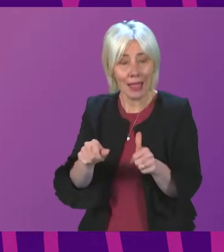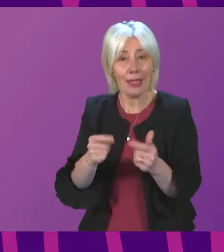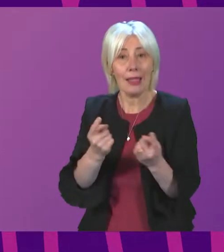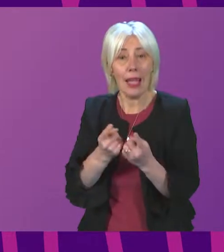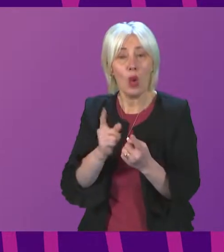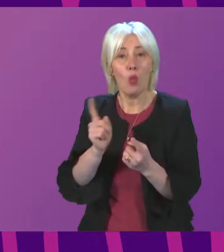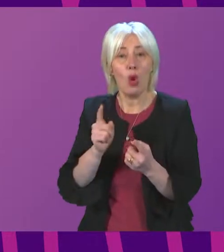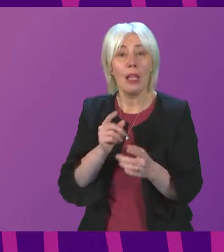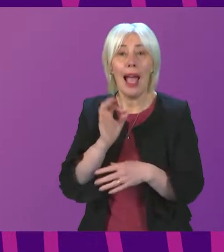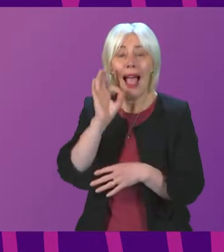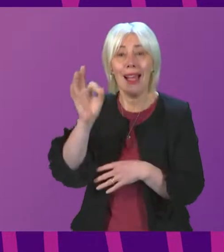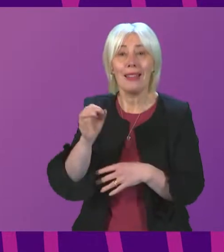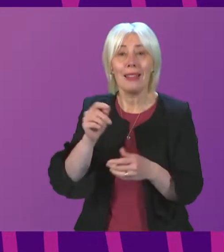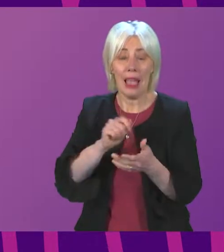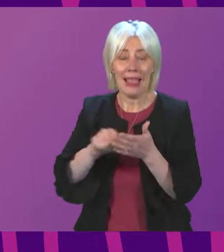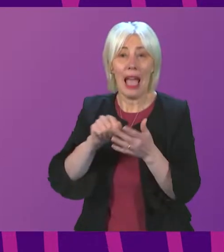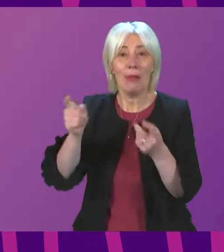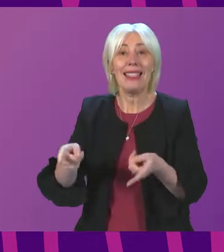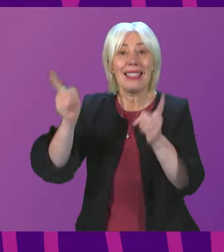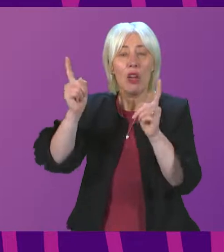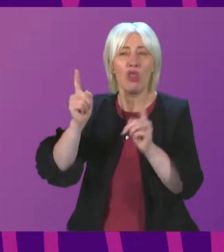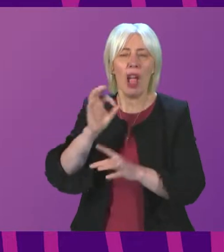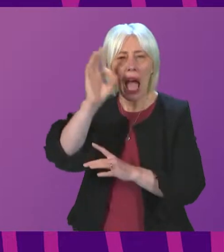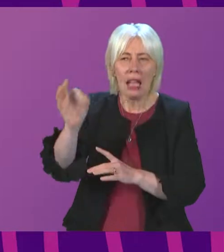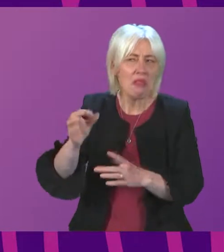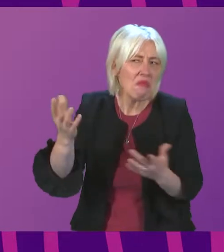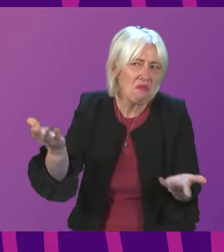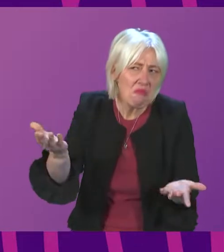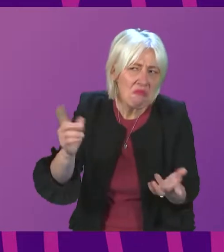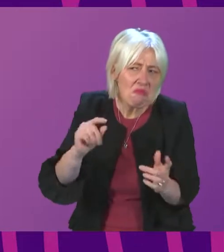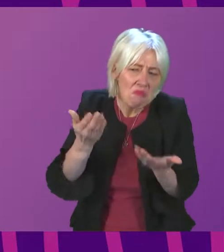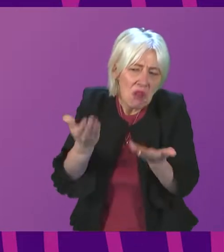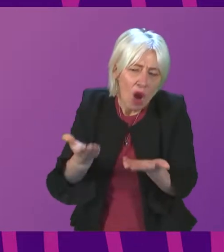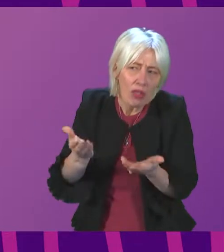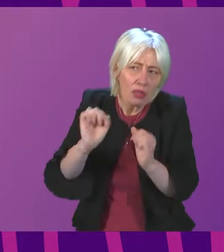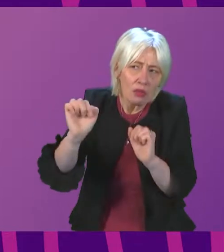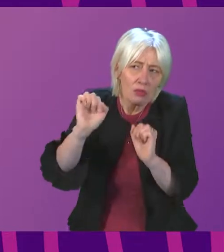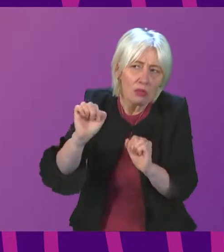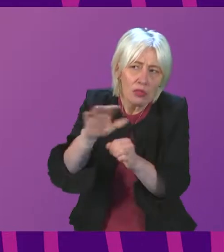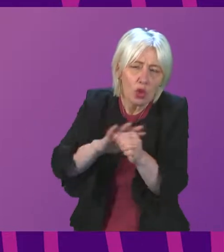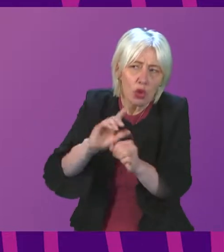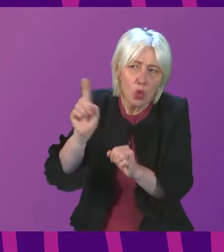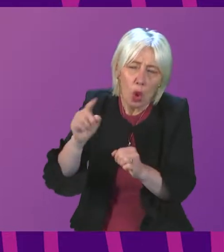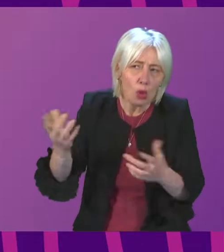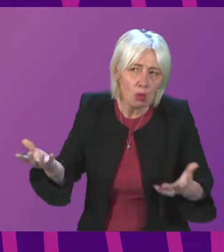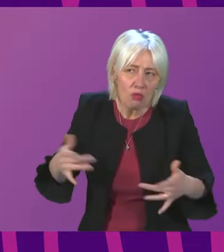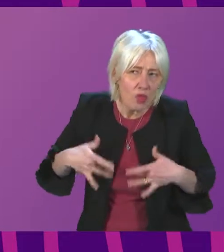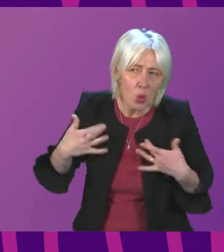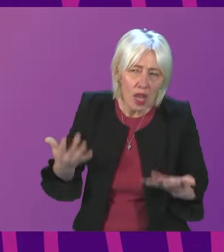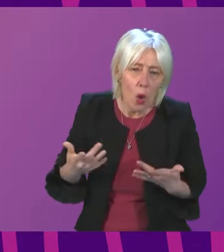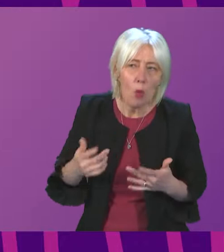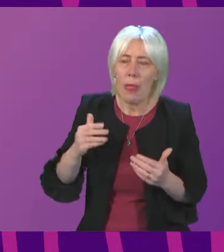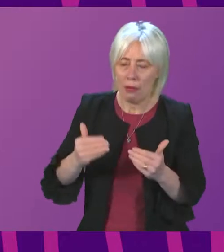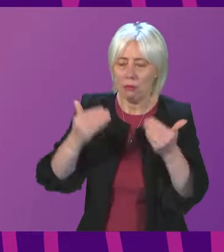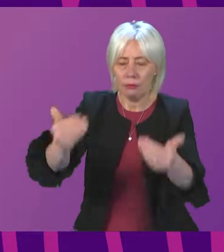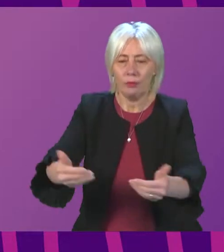to the cabinet secretary and ascertain what their current position is and take things from there, really.